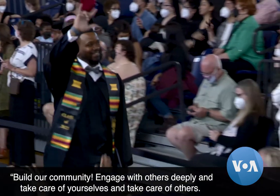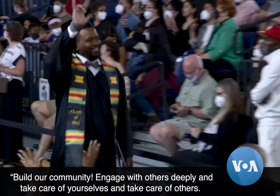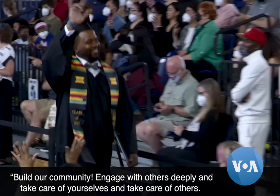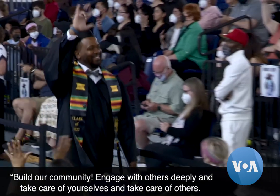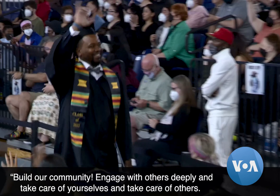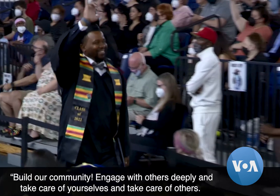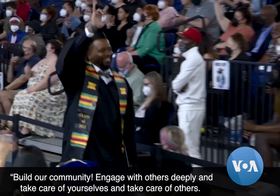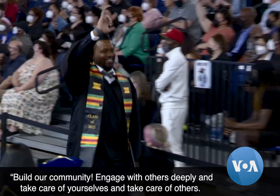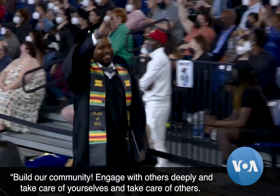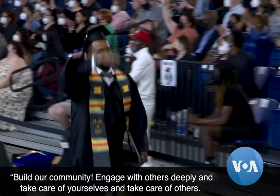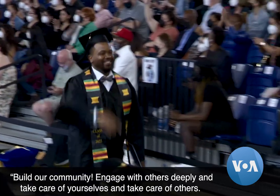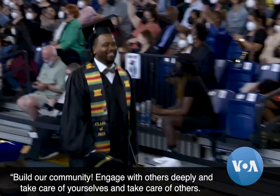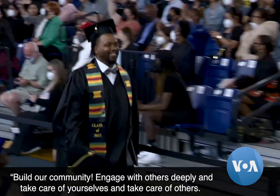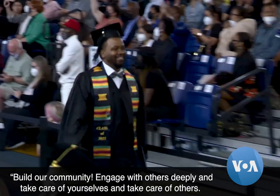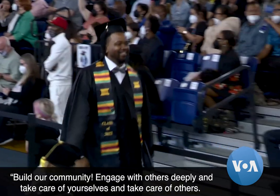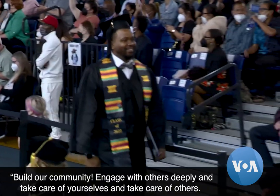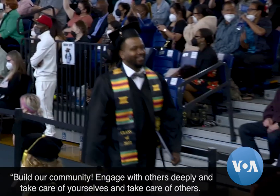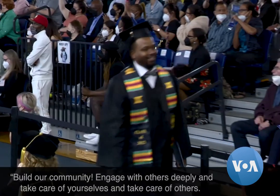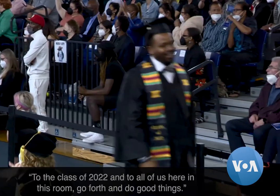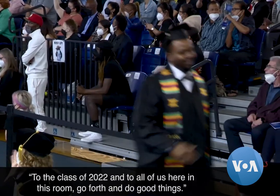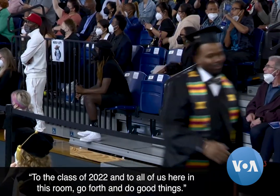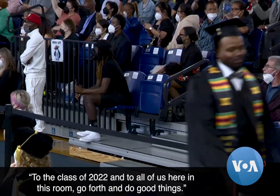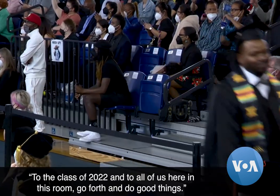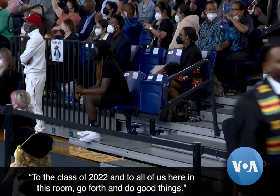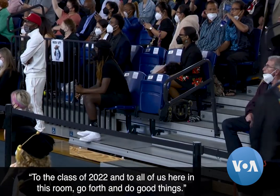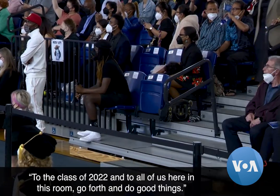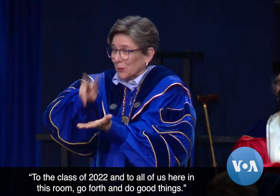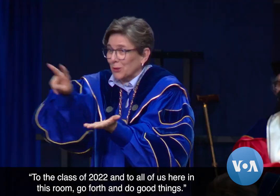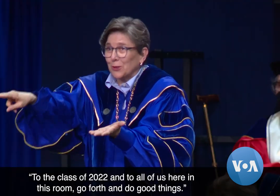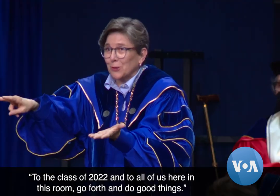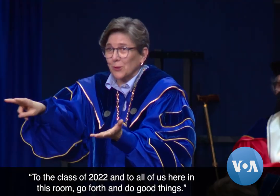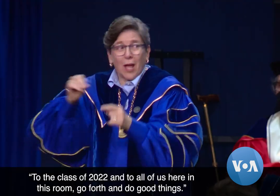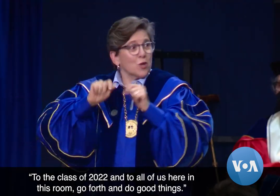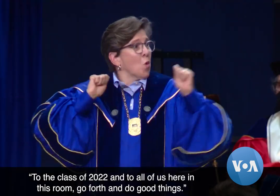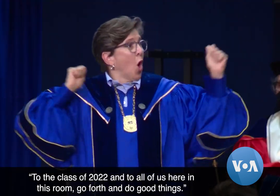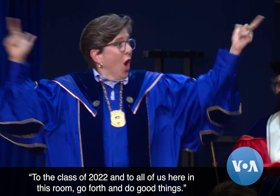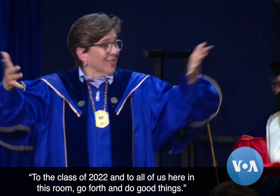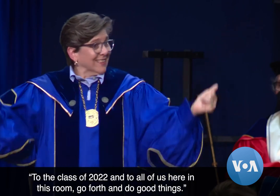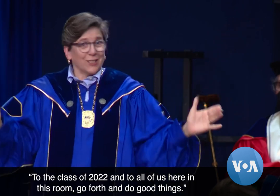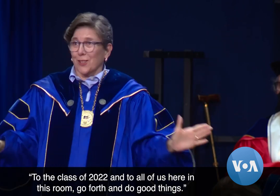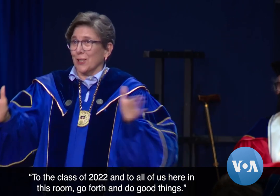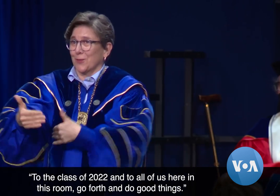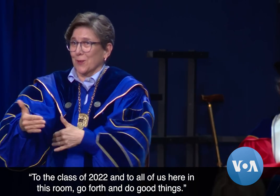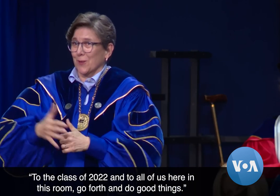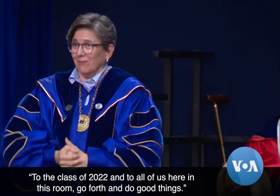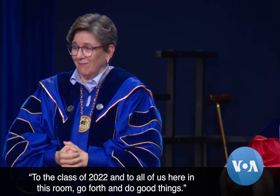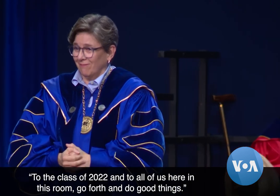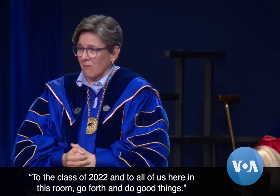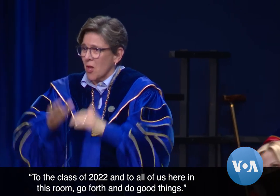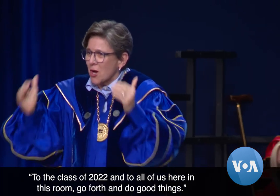and take care of others. To the class of 2022, and to all of us here in this room, go